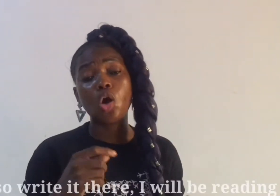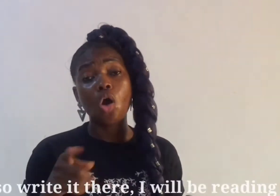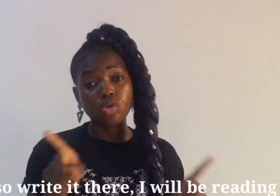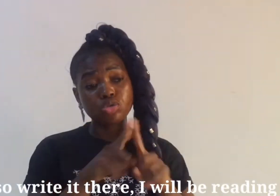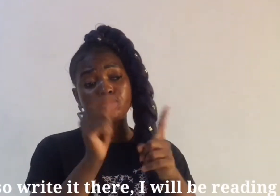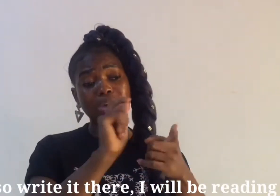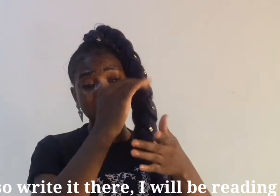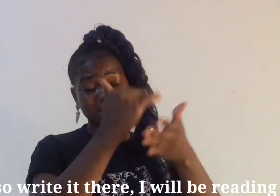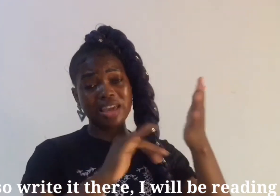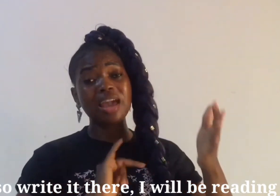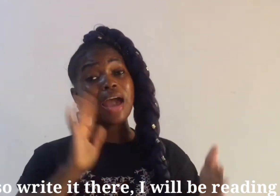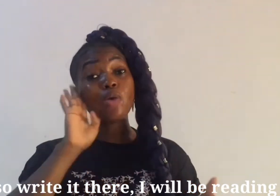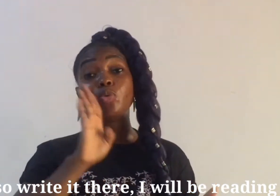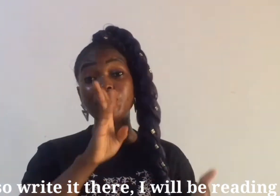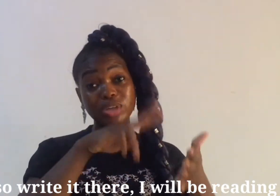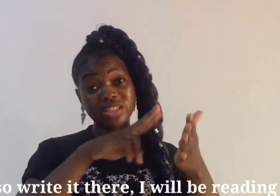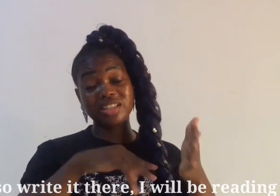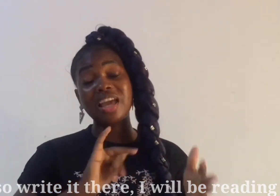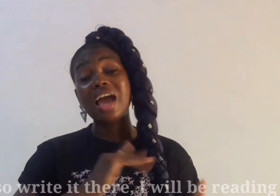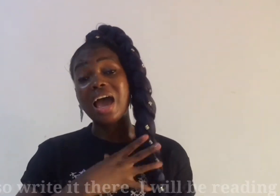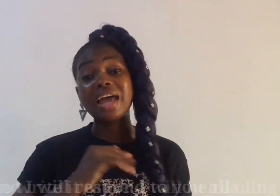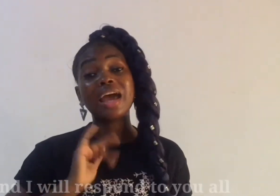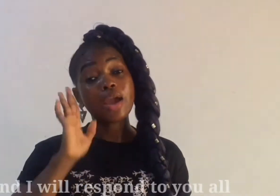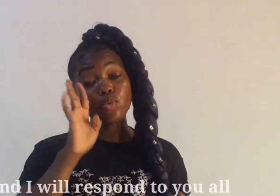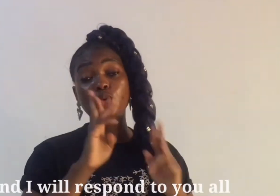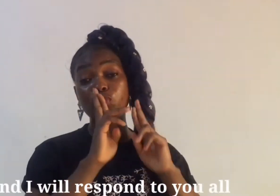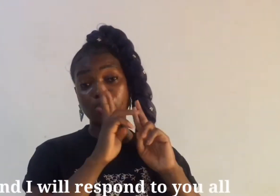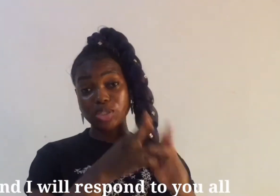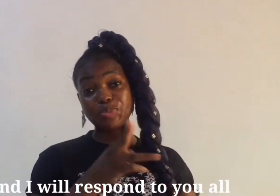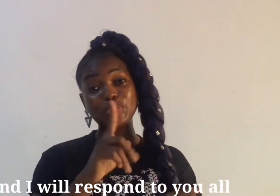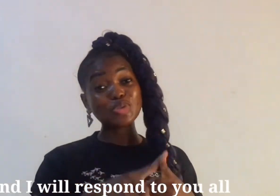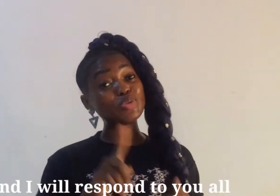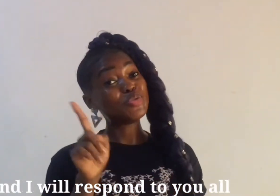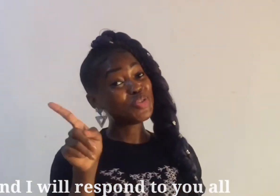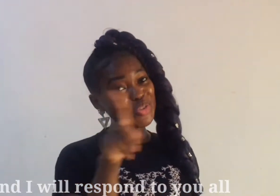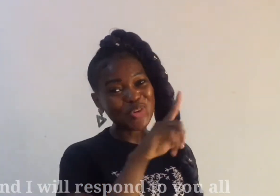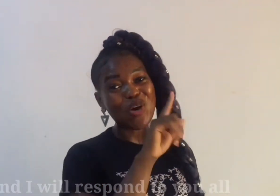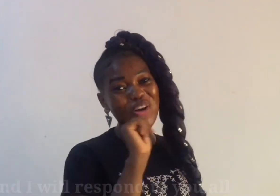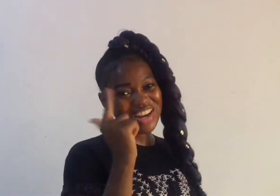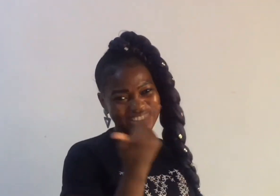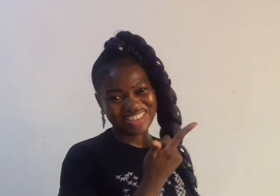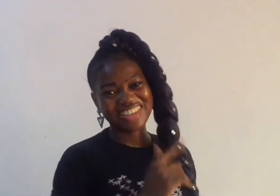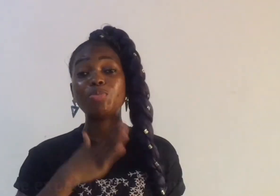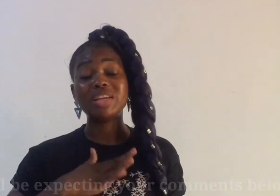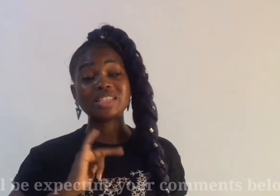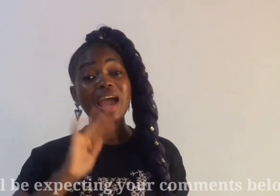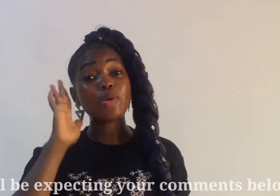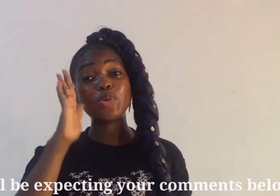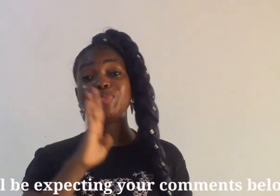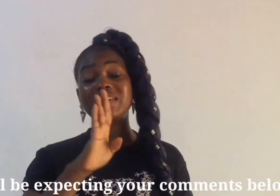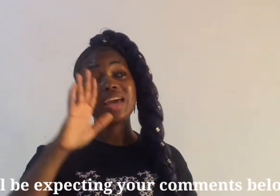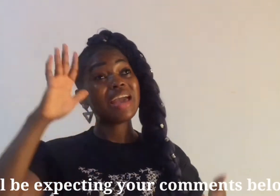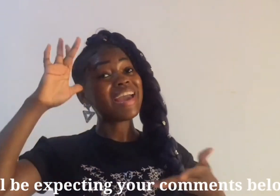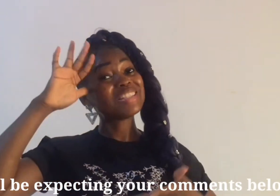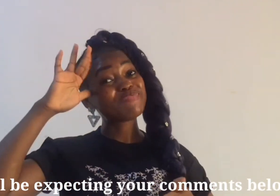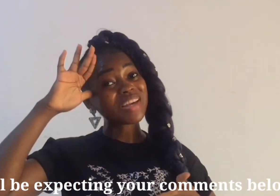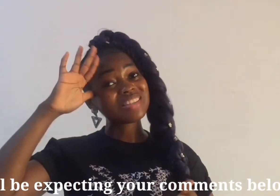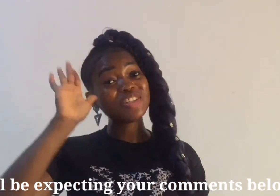also write it there I will be reading and I will respond to you all so please I will be expecting